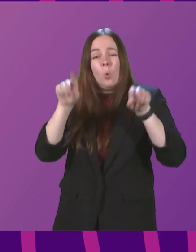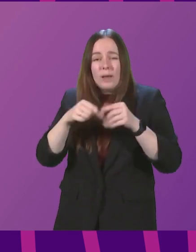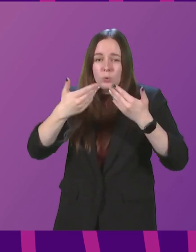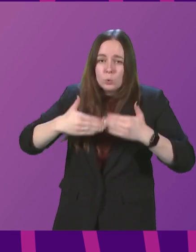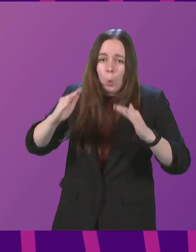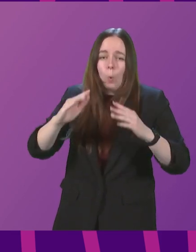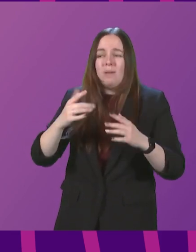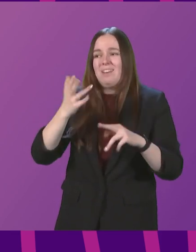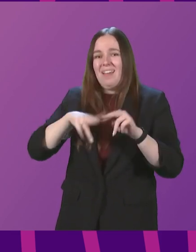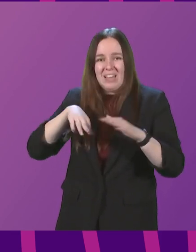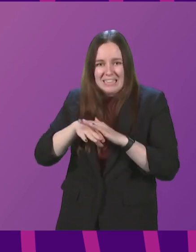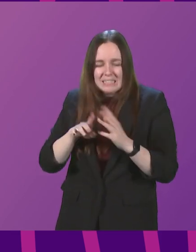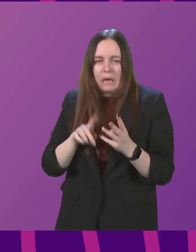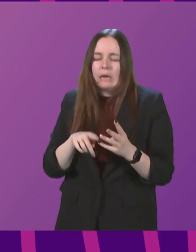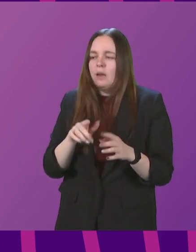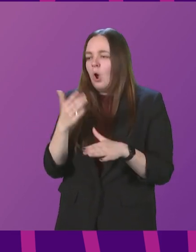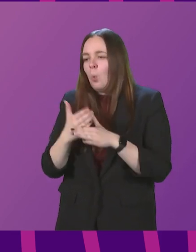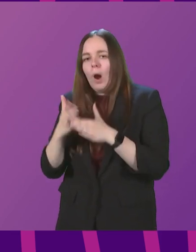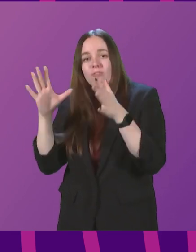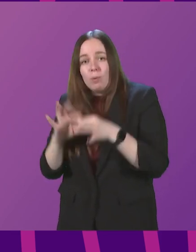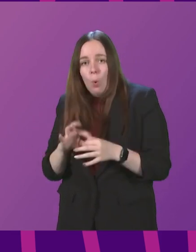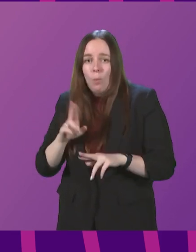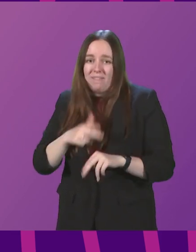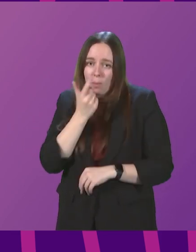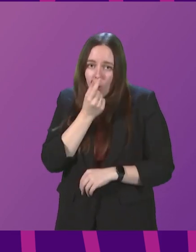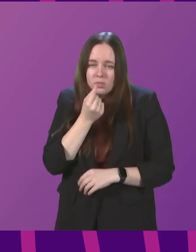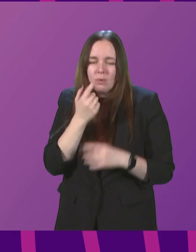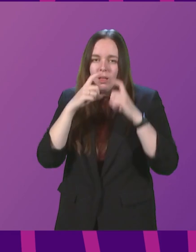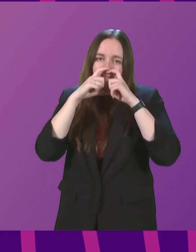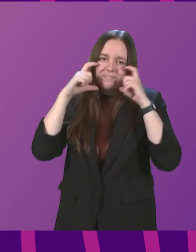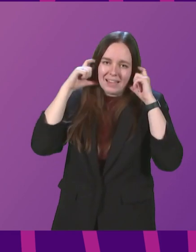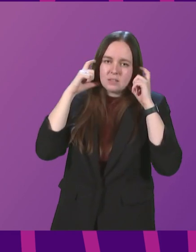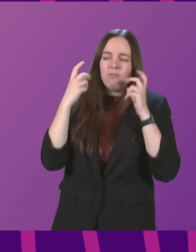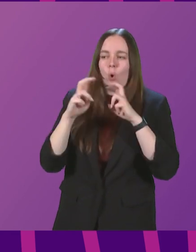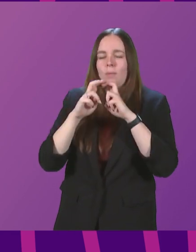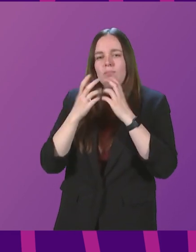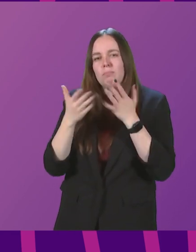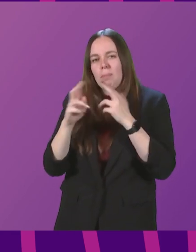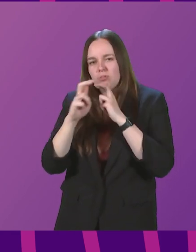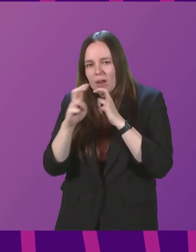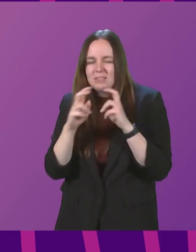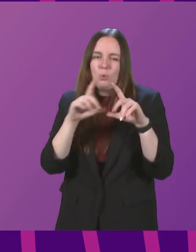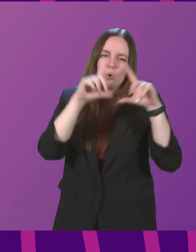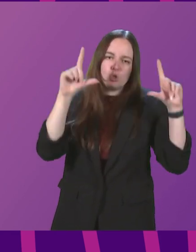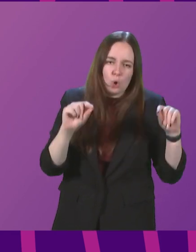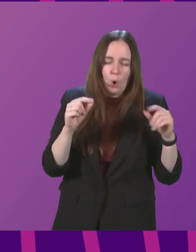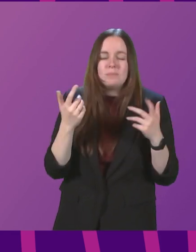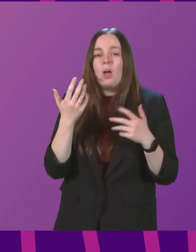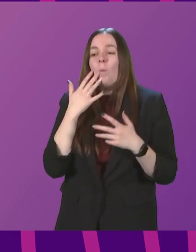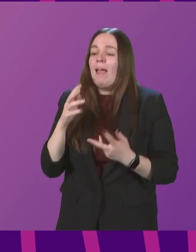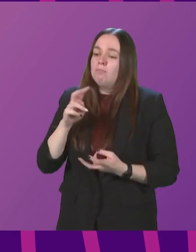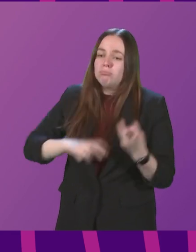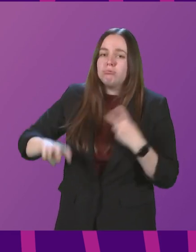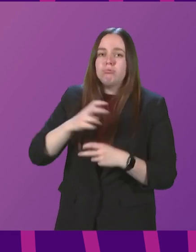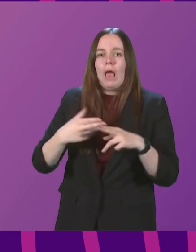if meeting indoors. Continue to work from home for now if you can. Wear a face covering on public transport in shops and when moving